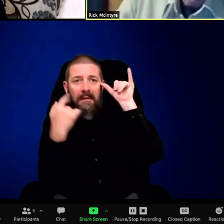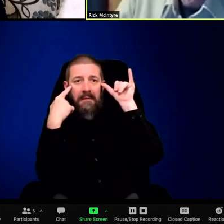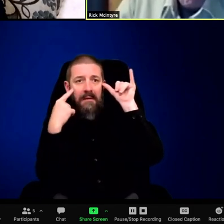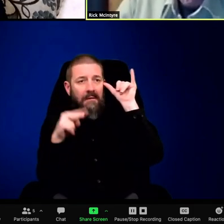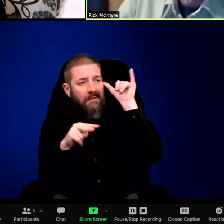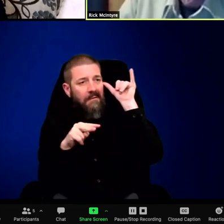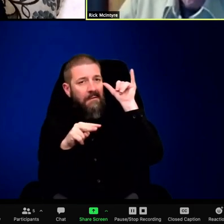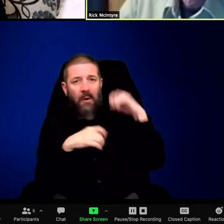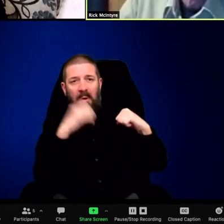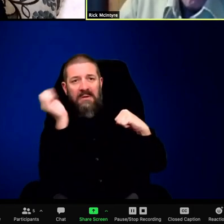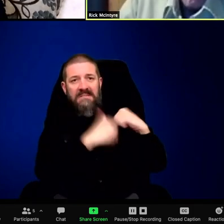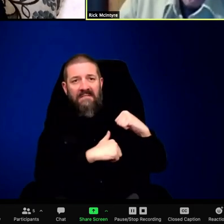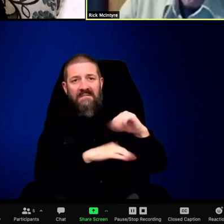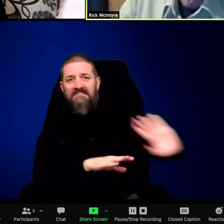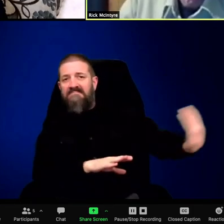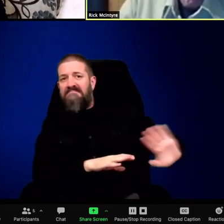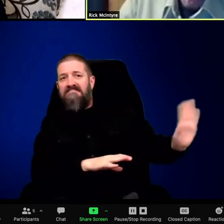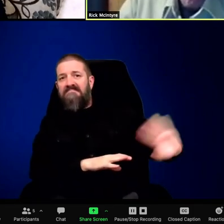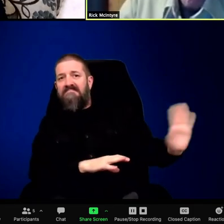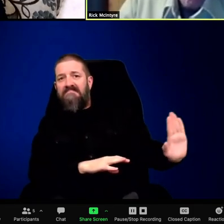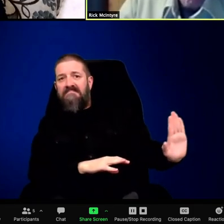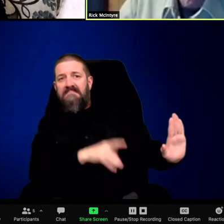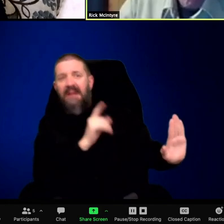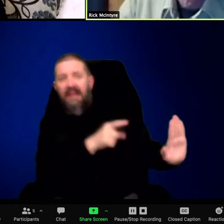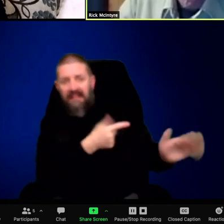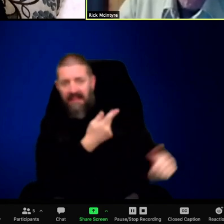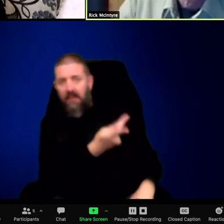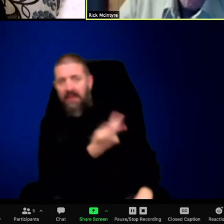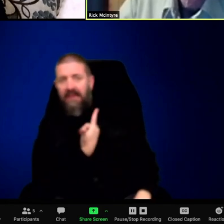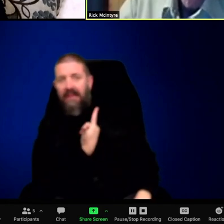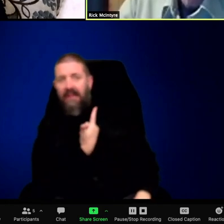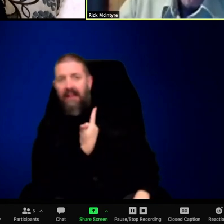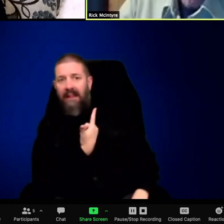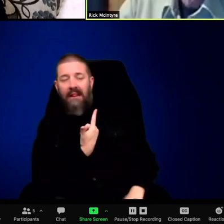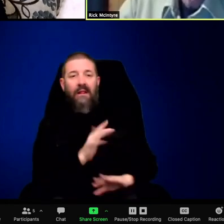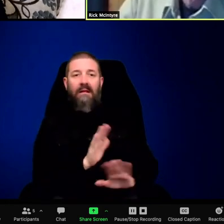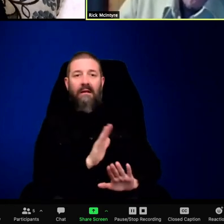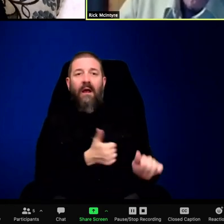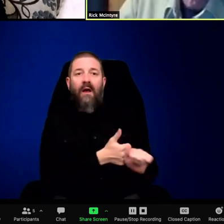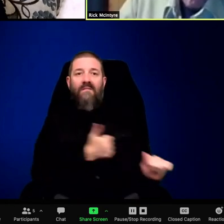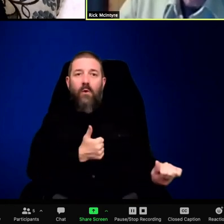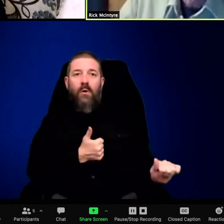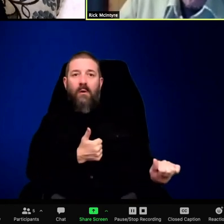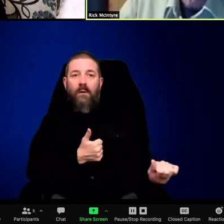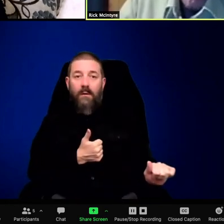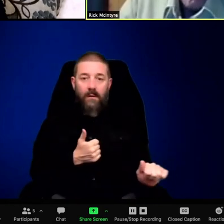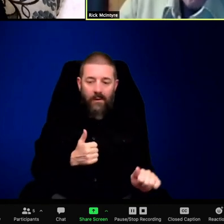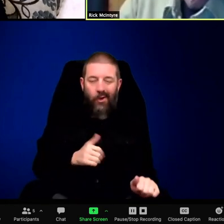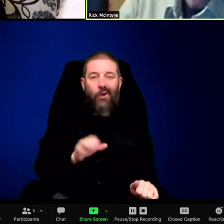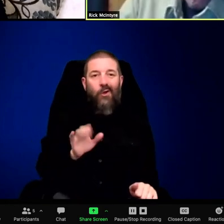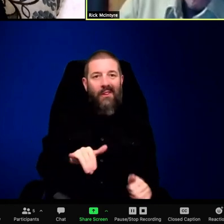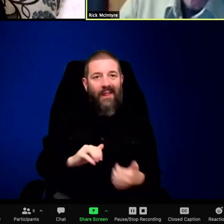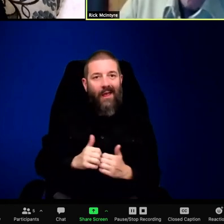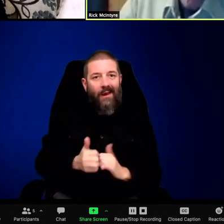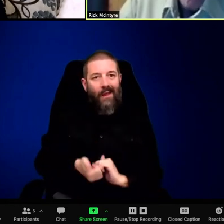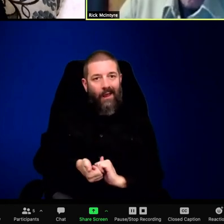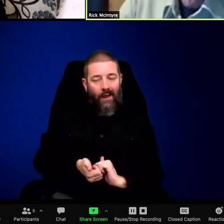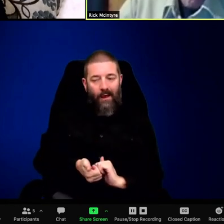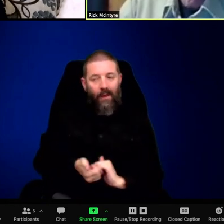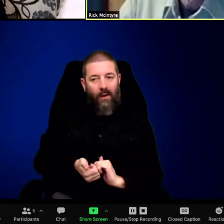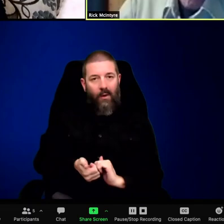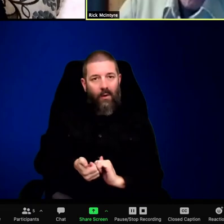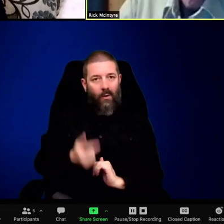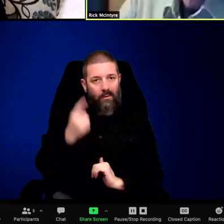what we're supposed to hunt. That's our search image. So when they're on their own, they really get way more